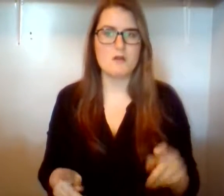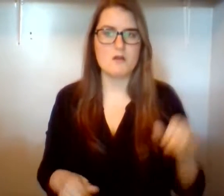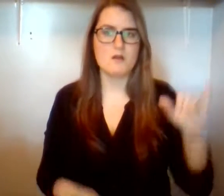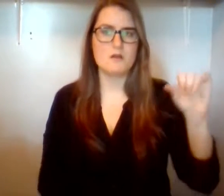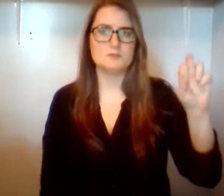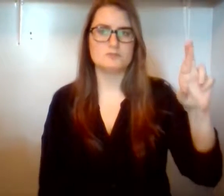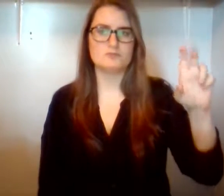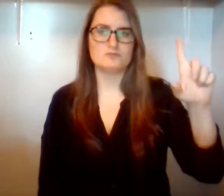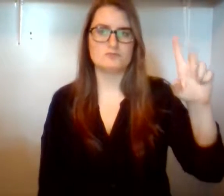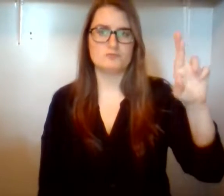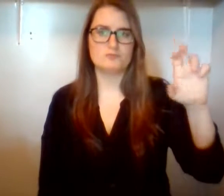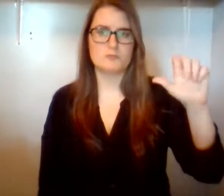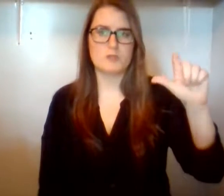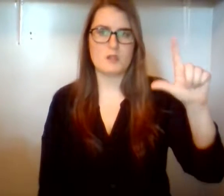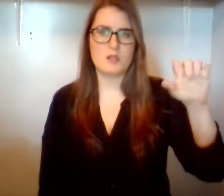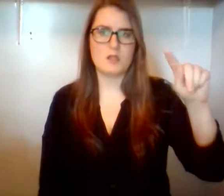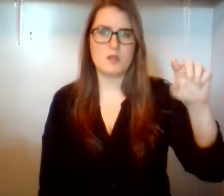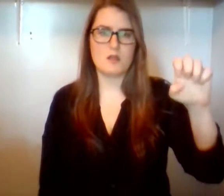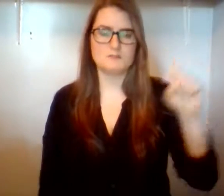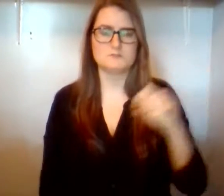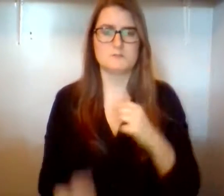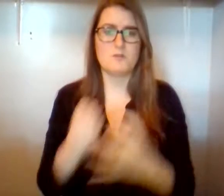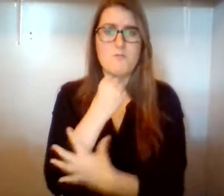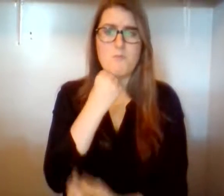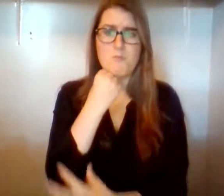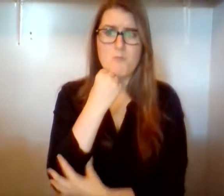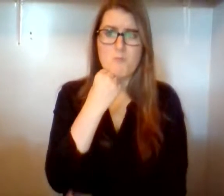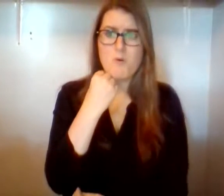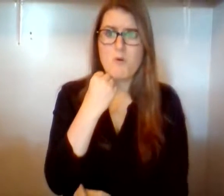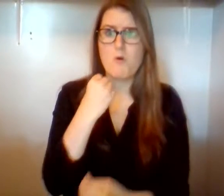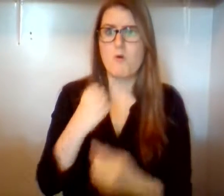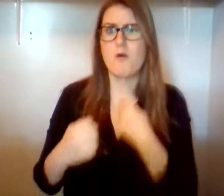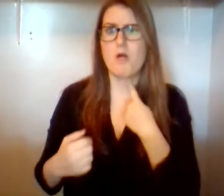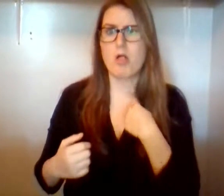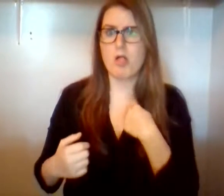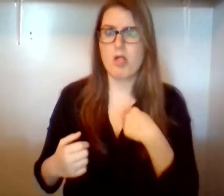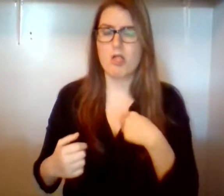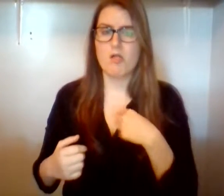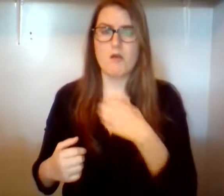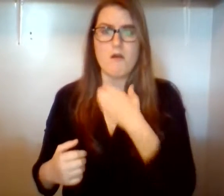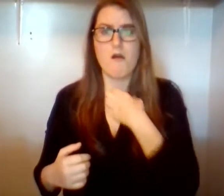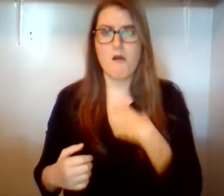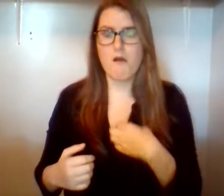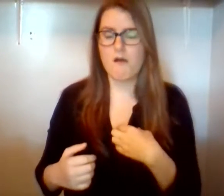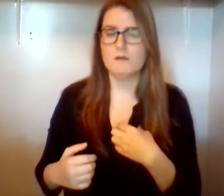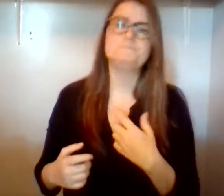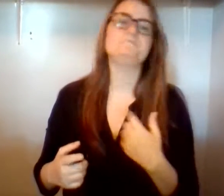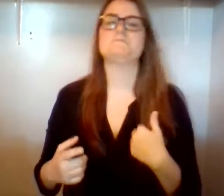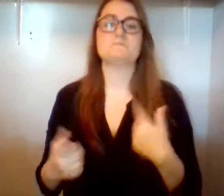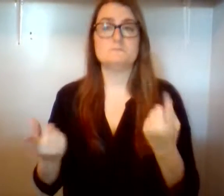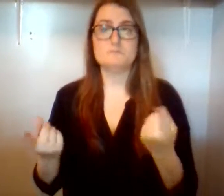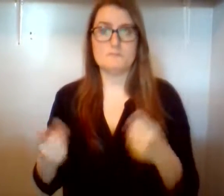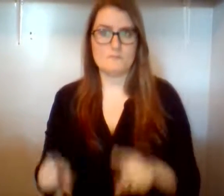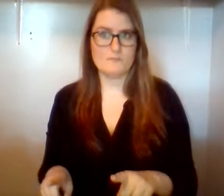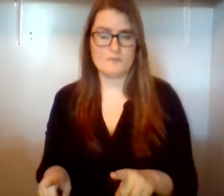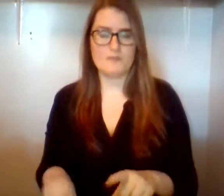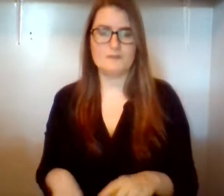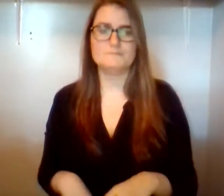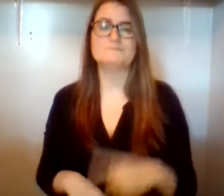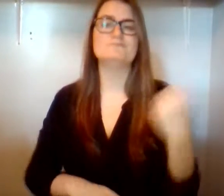beating an Israelite slave, and suddenly something inside him snapped. He waited until he thought nobody was watching,